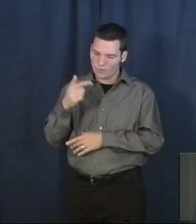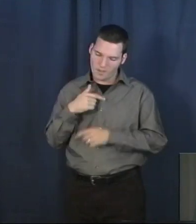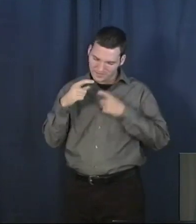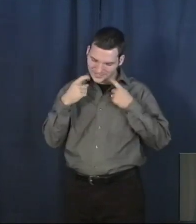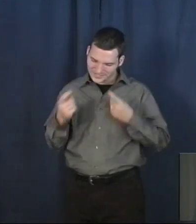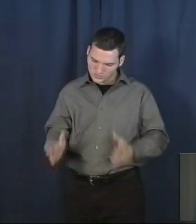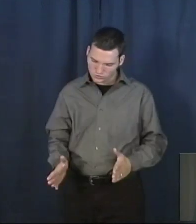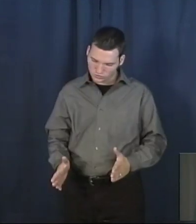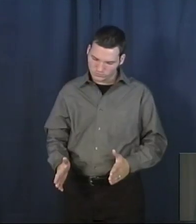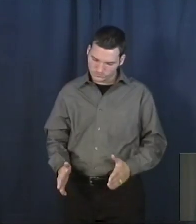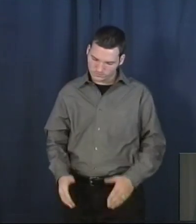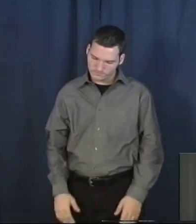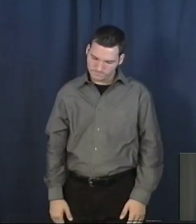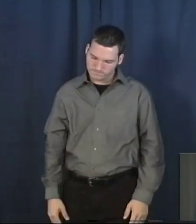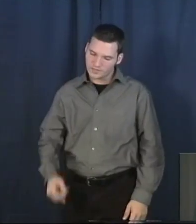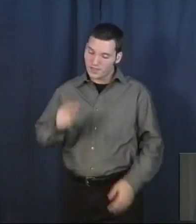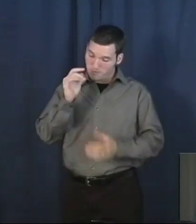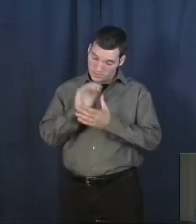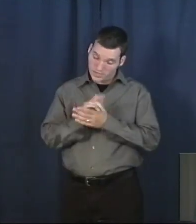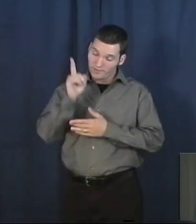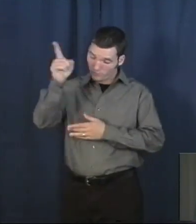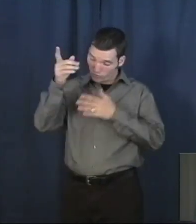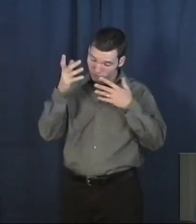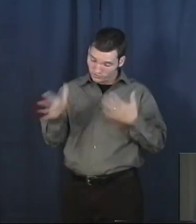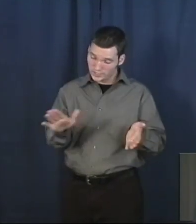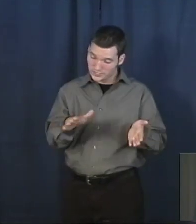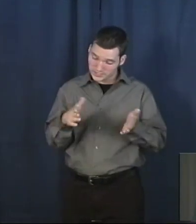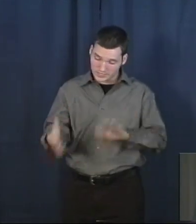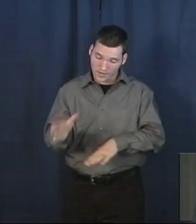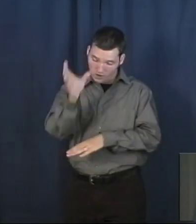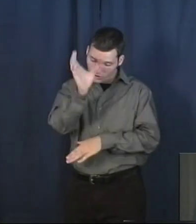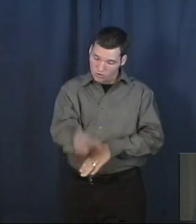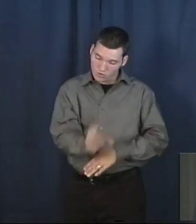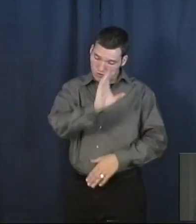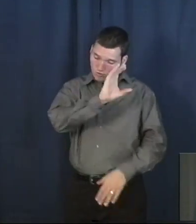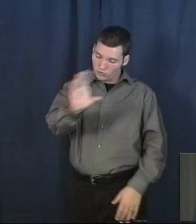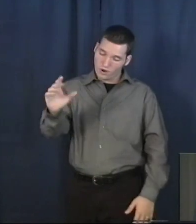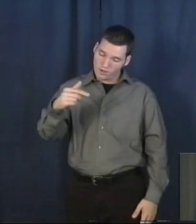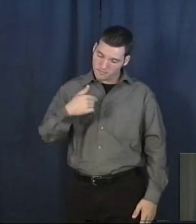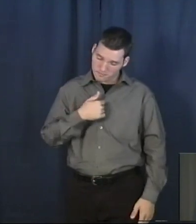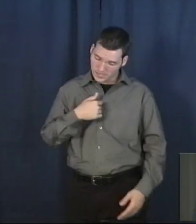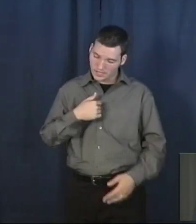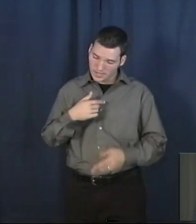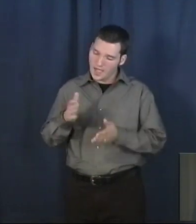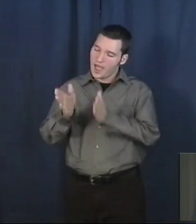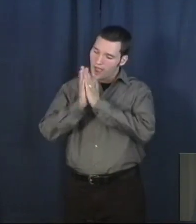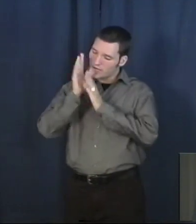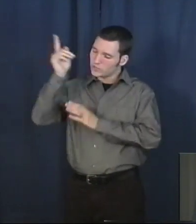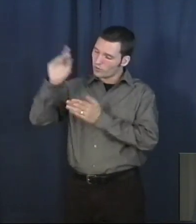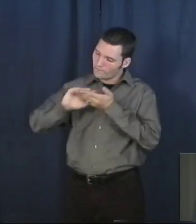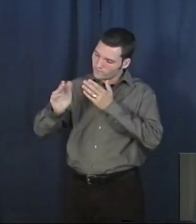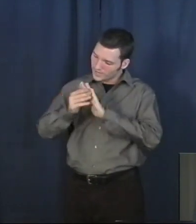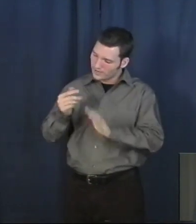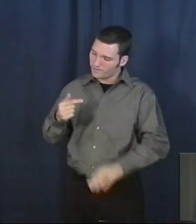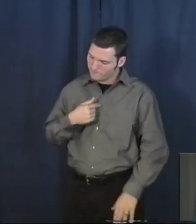I believe you died for me on the cross. And I'd like to ask you to forgive me. I now receive you as my Savior.